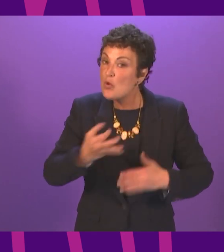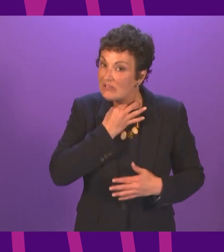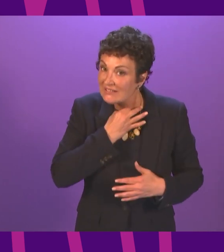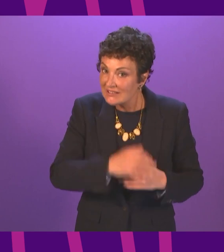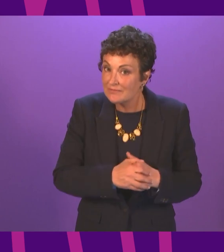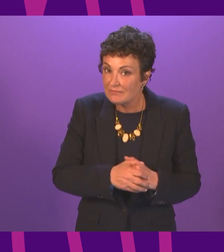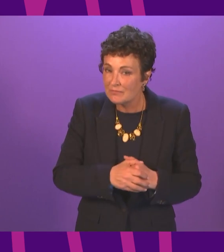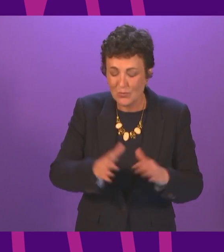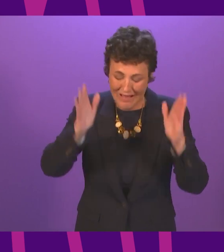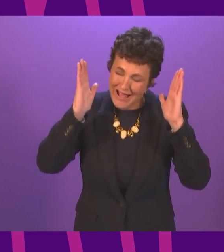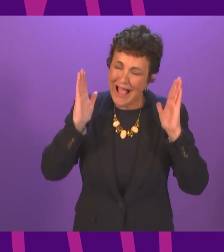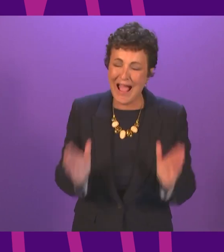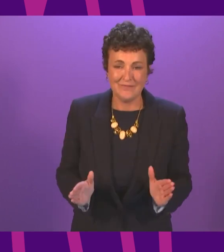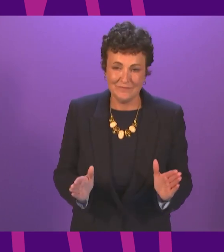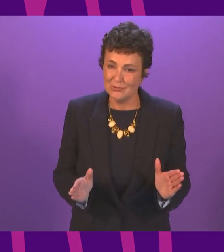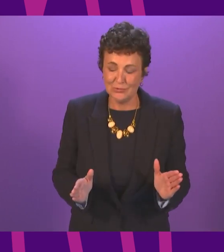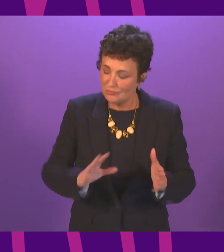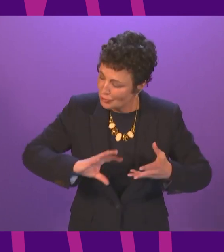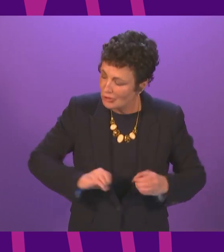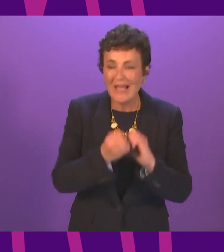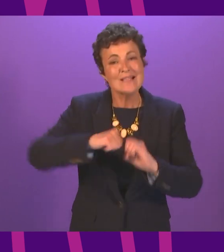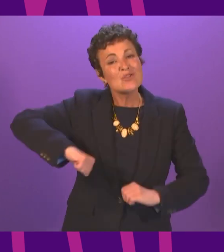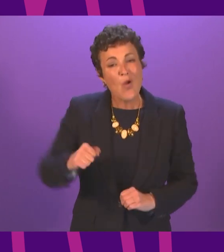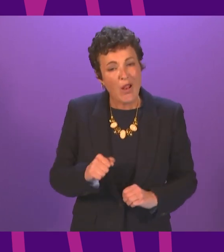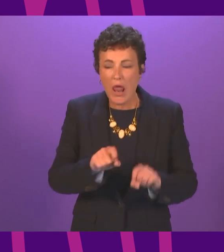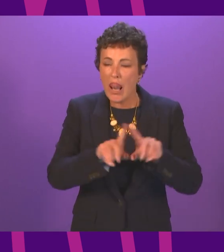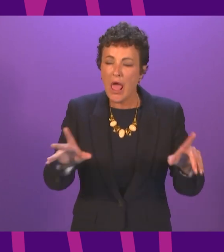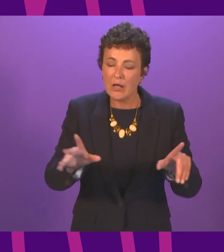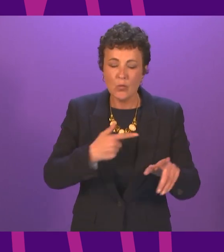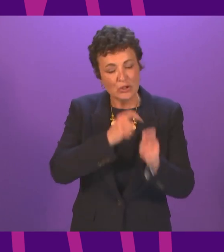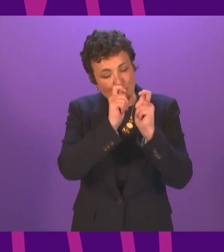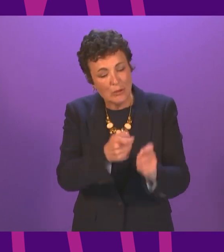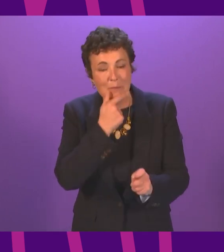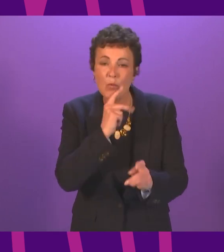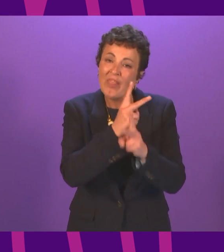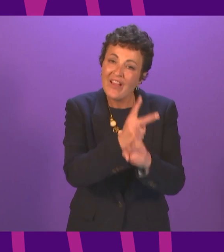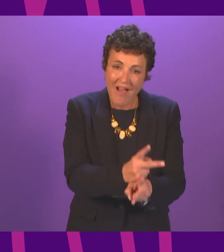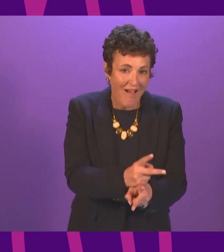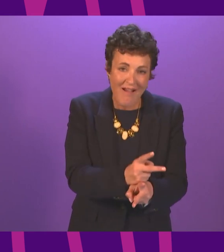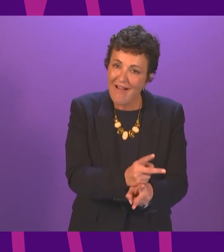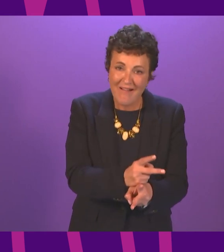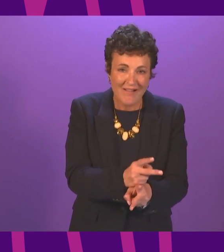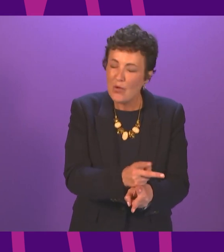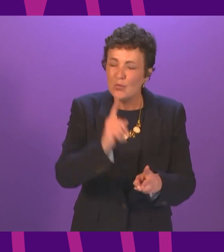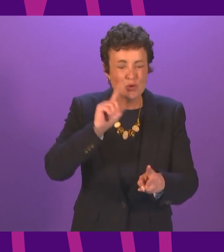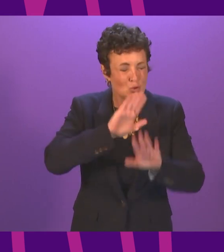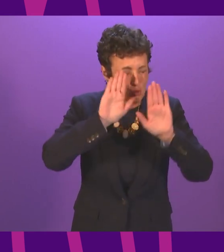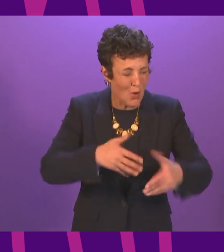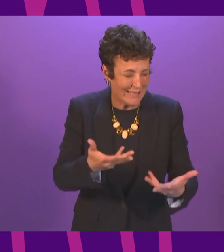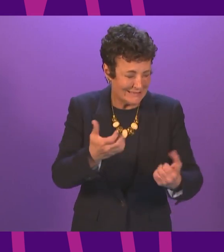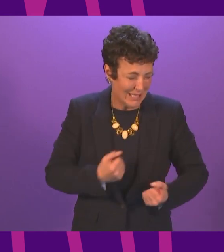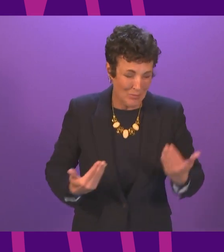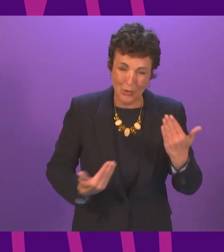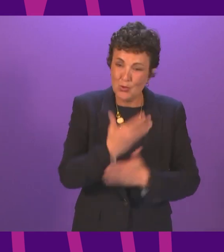we must make a state that treats its citizens with care and not accept the neoliberal ideology